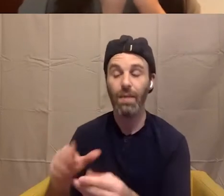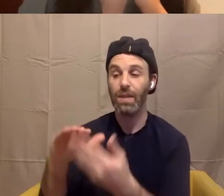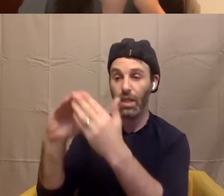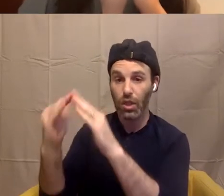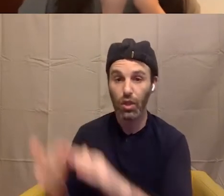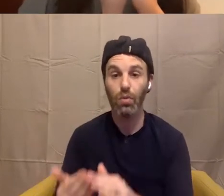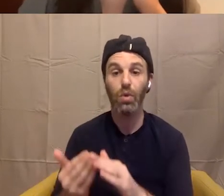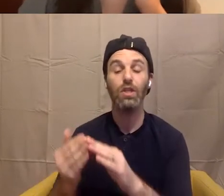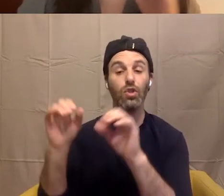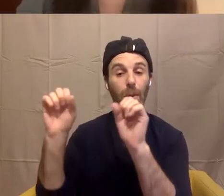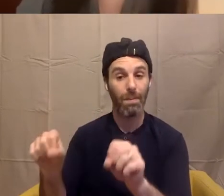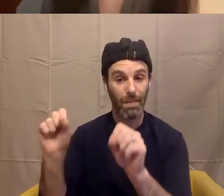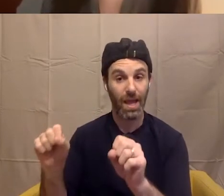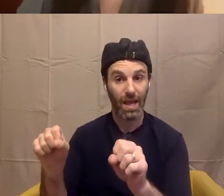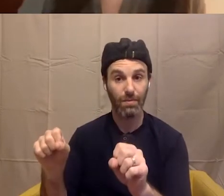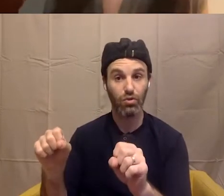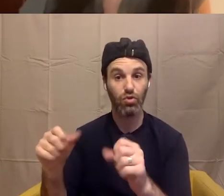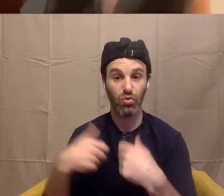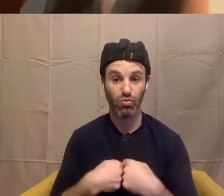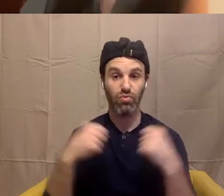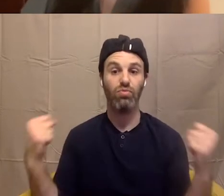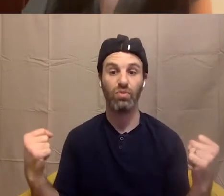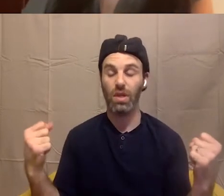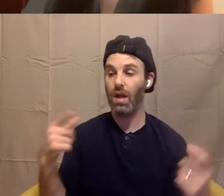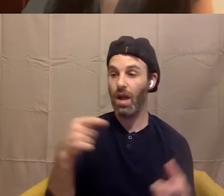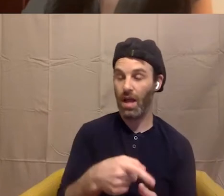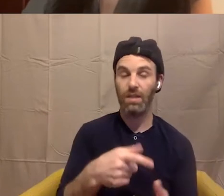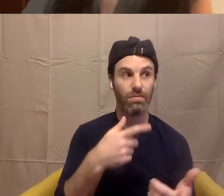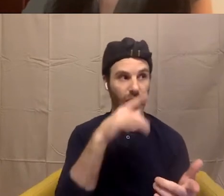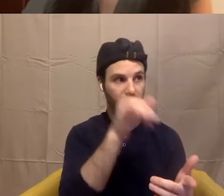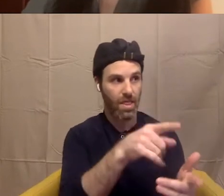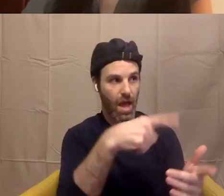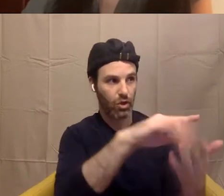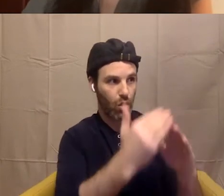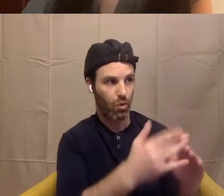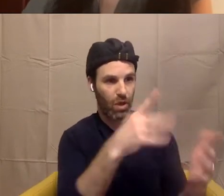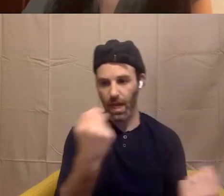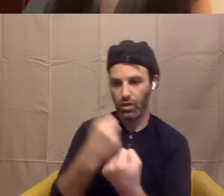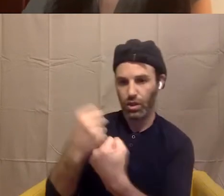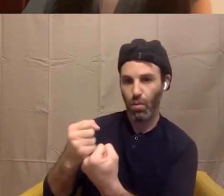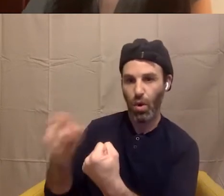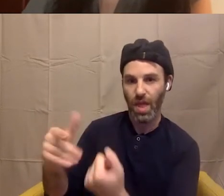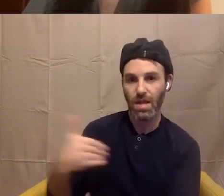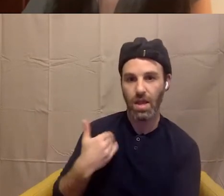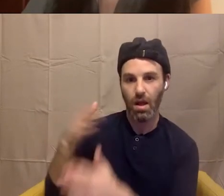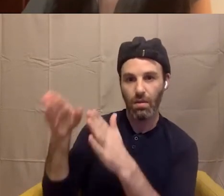able to then show up for our young people. Because like Corey said so